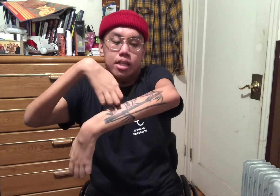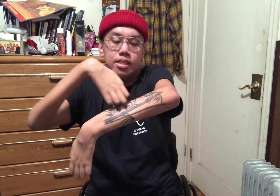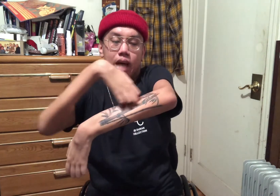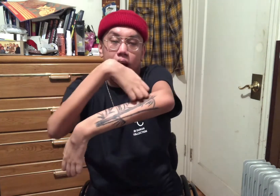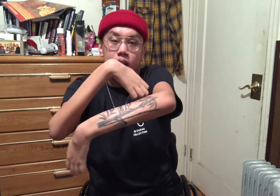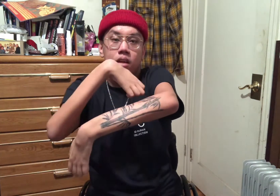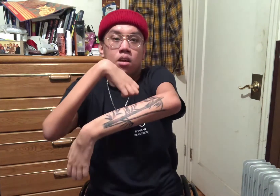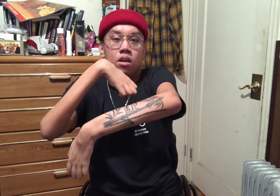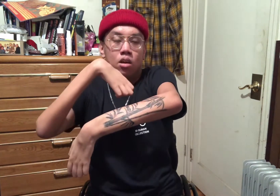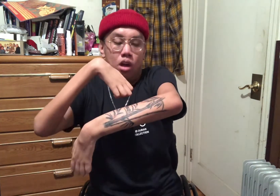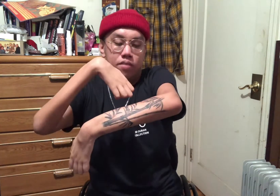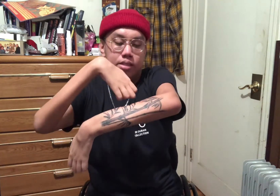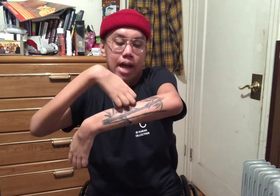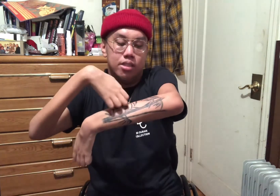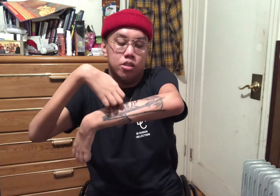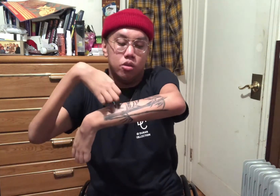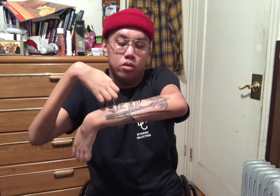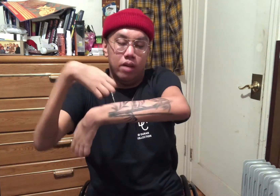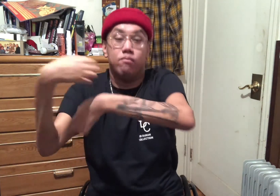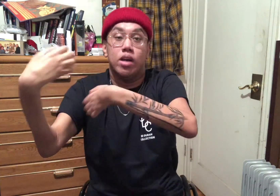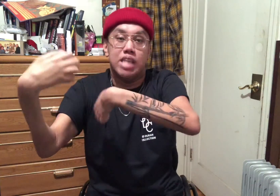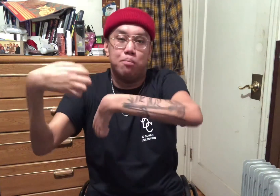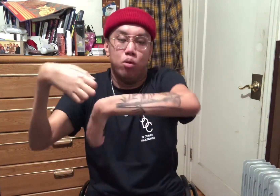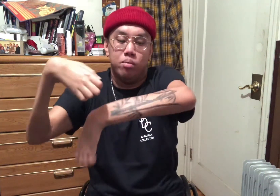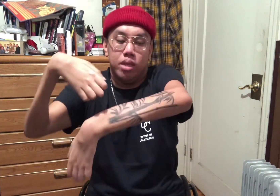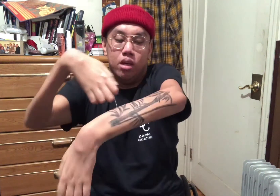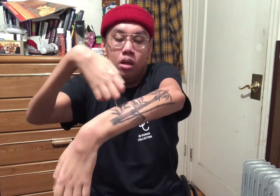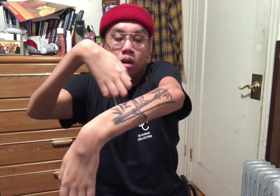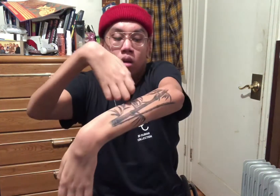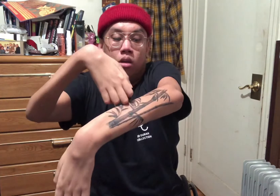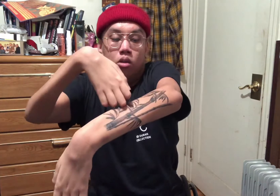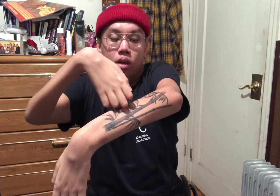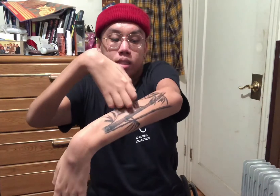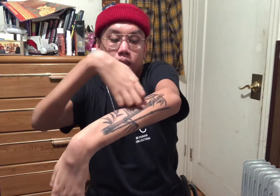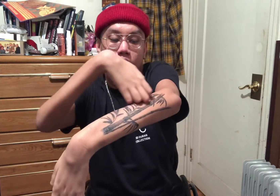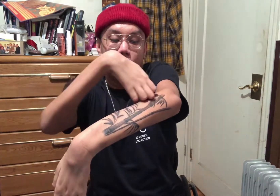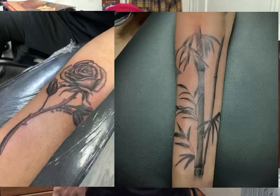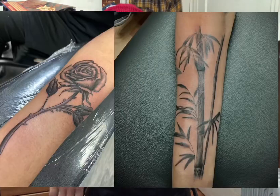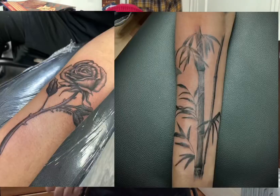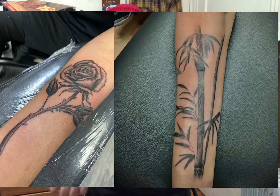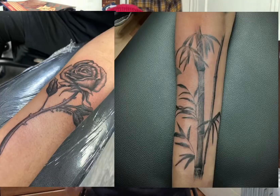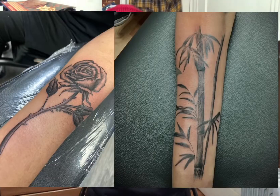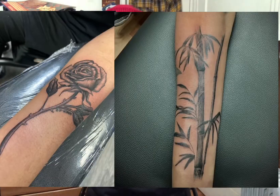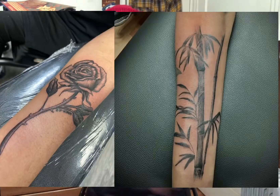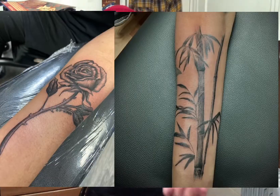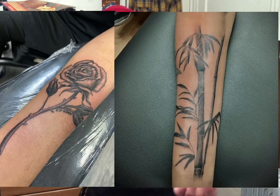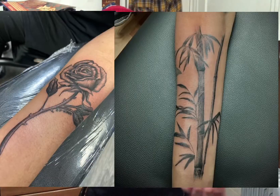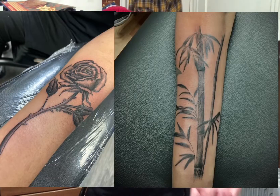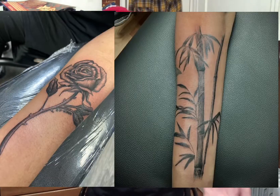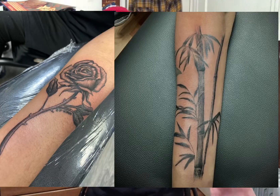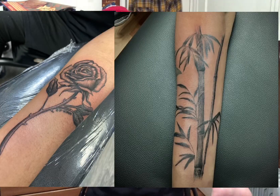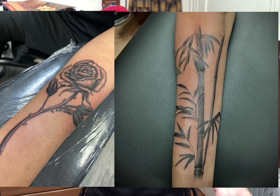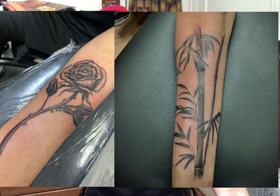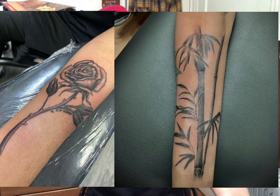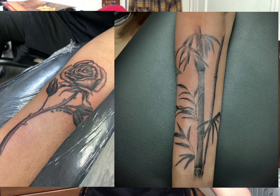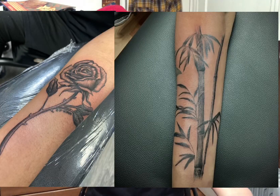design of the tattoo. Like, for example, with me, you can see the different black shades and all the detail